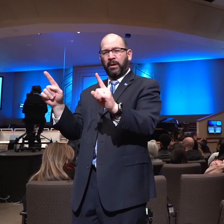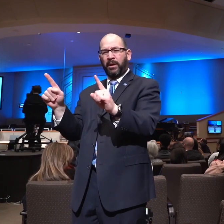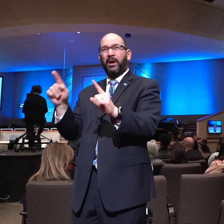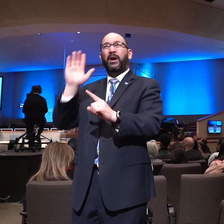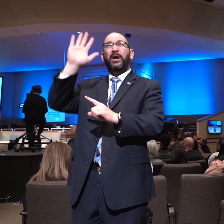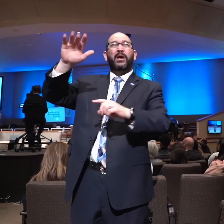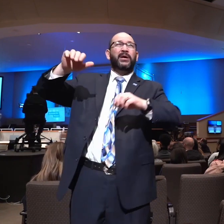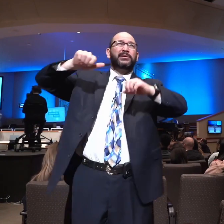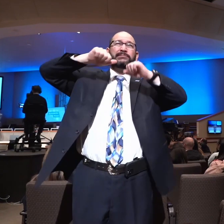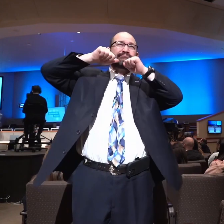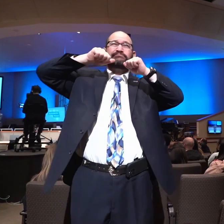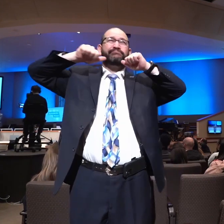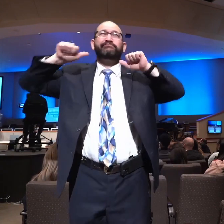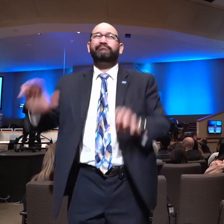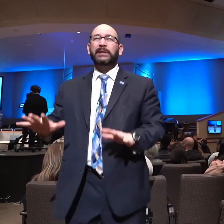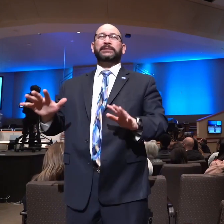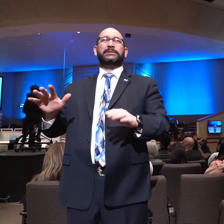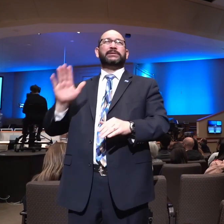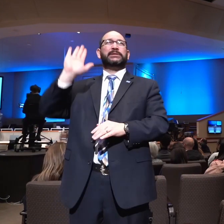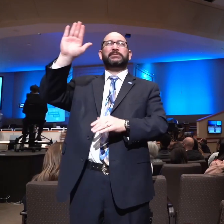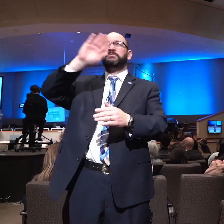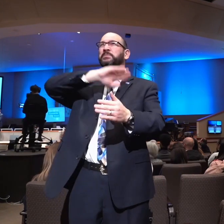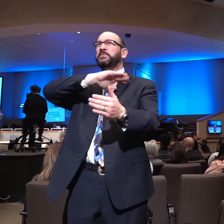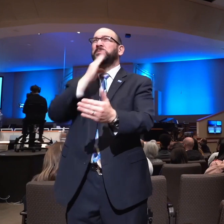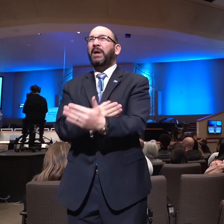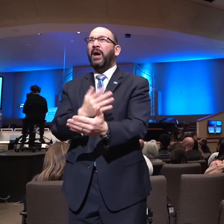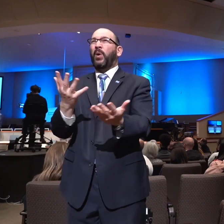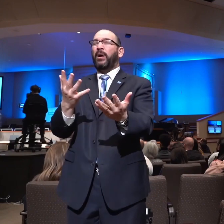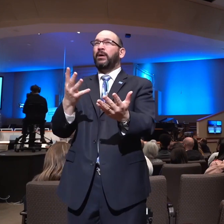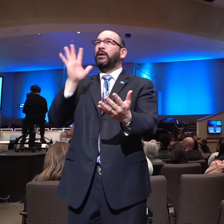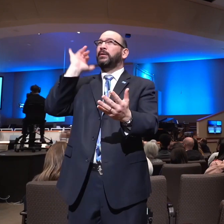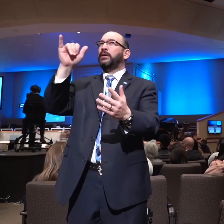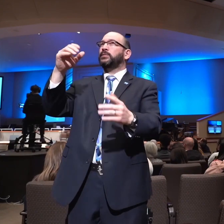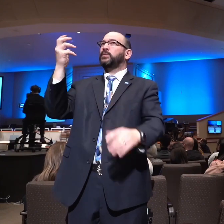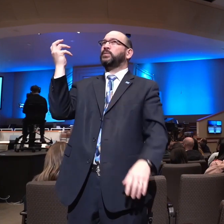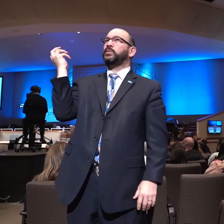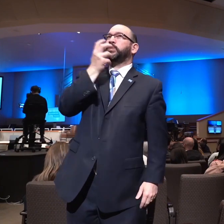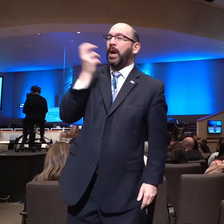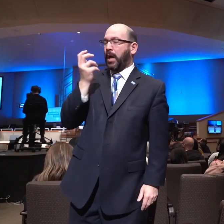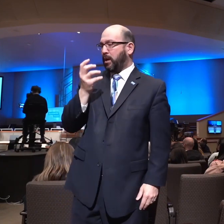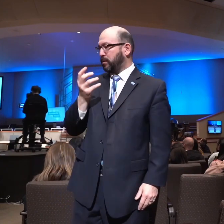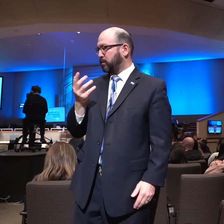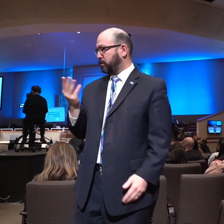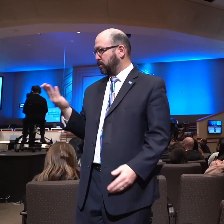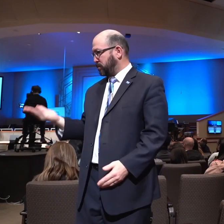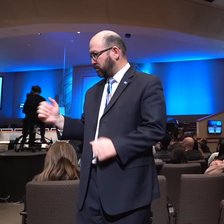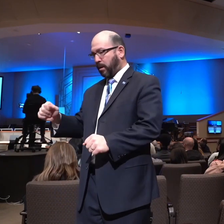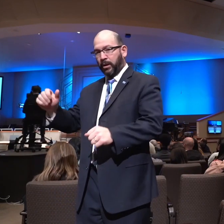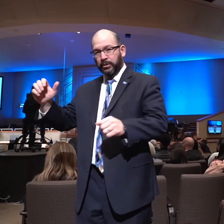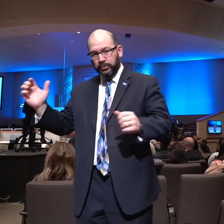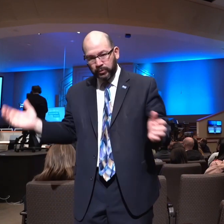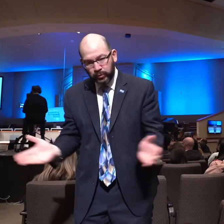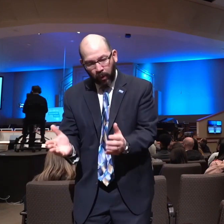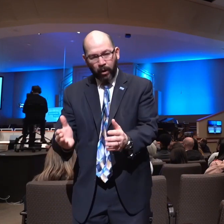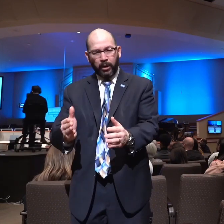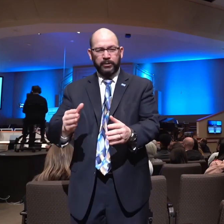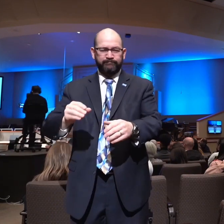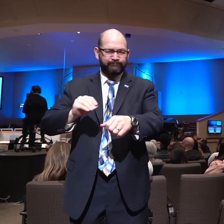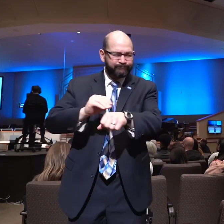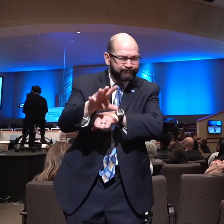really having the presence of God. There's a difference between admonishing someone and counseling with someone and doing such with the power of